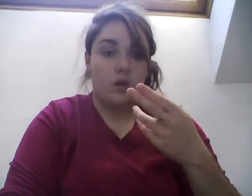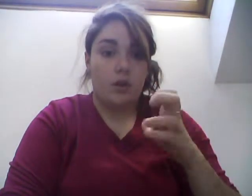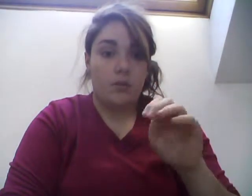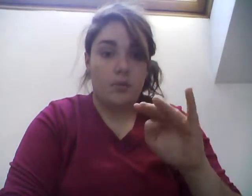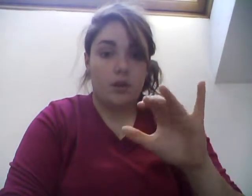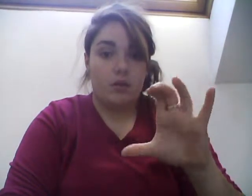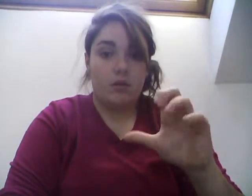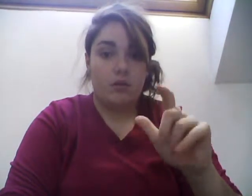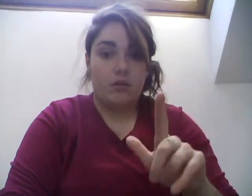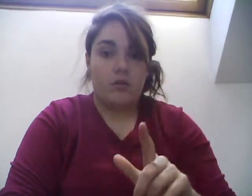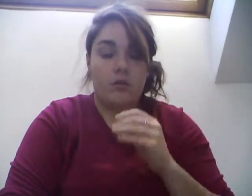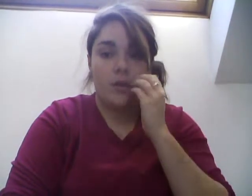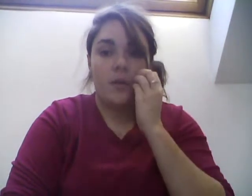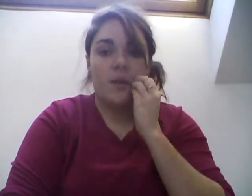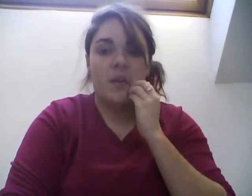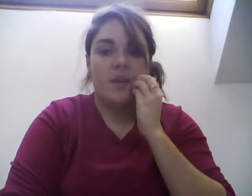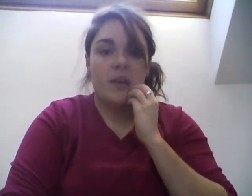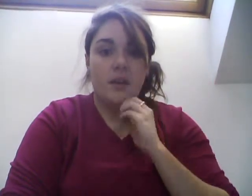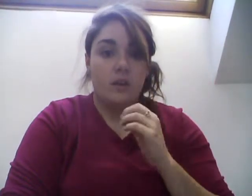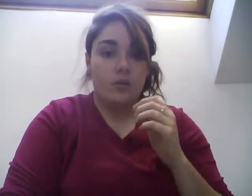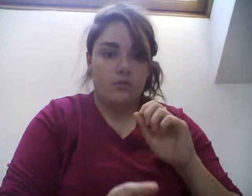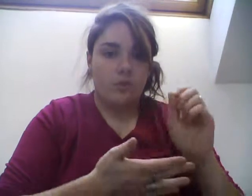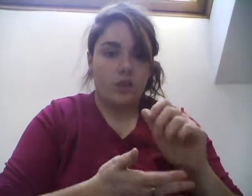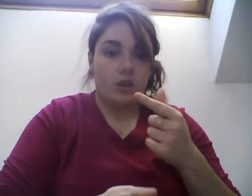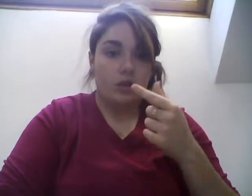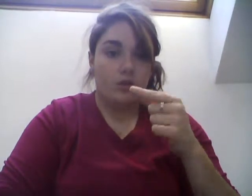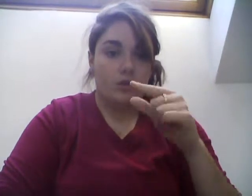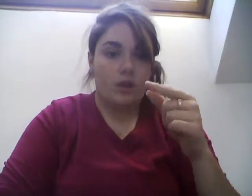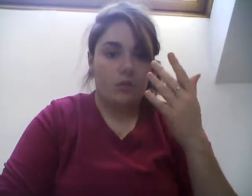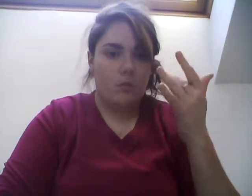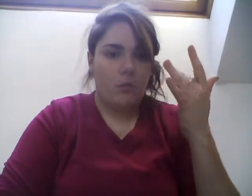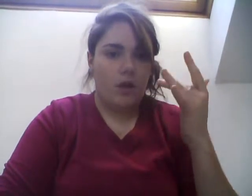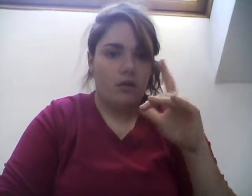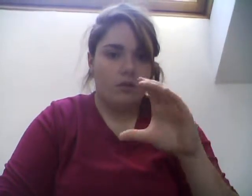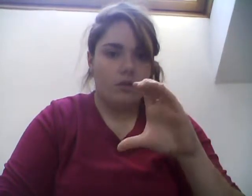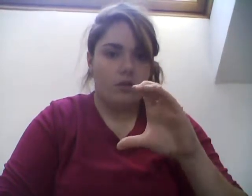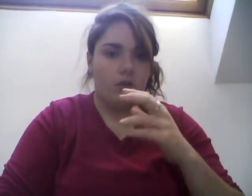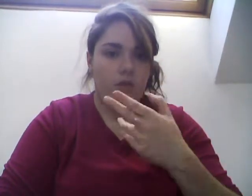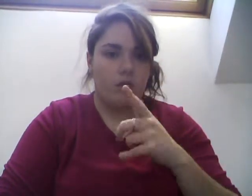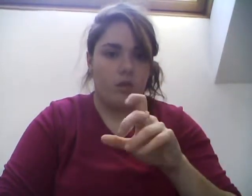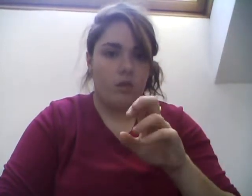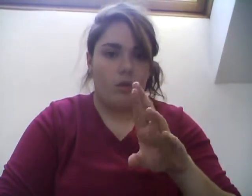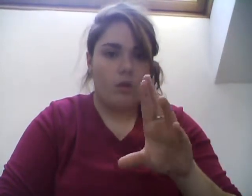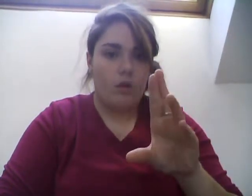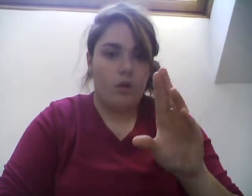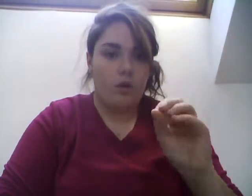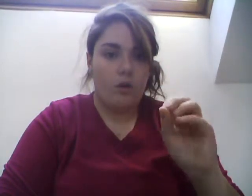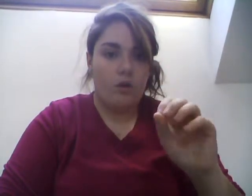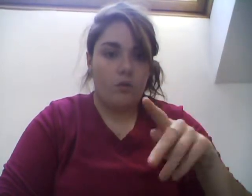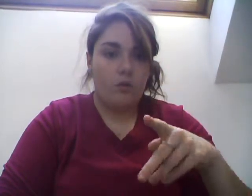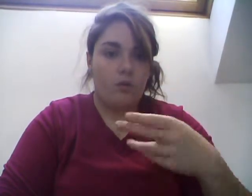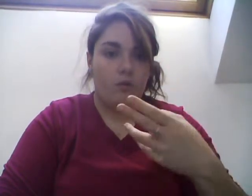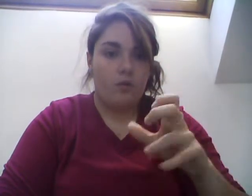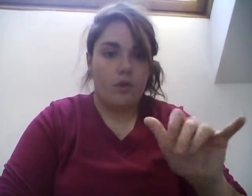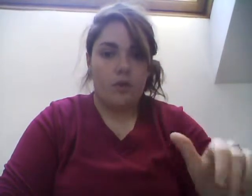is the one that's trapping that. So that's our photosynthesis equation. For cellular